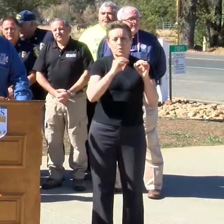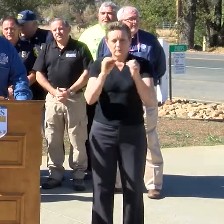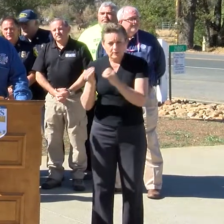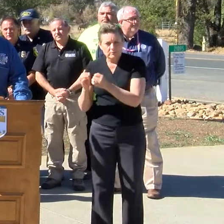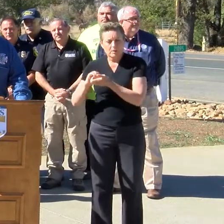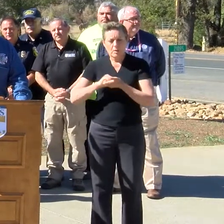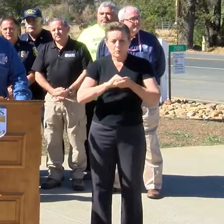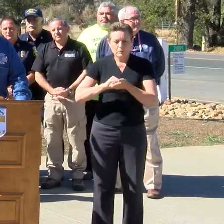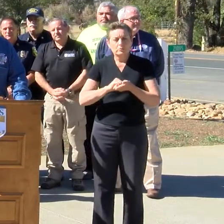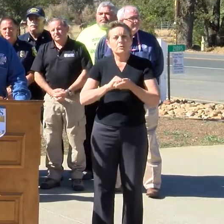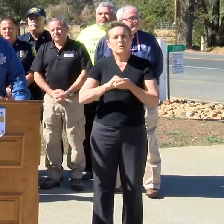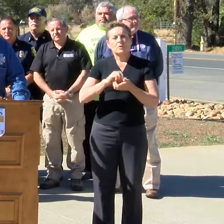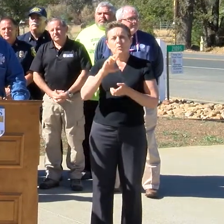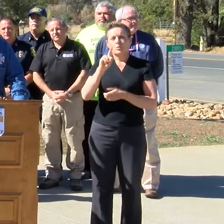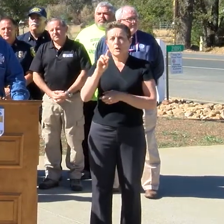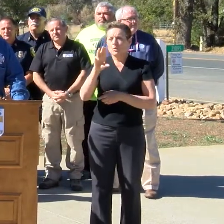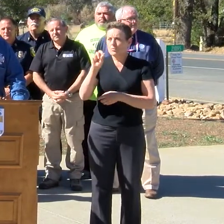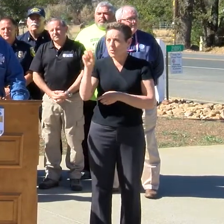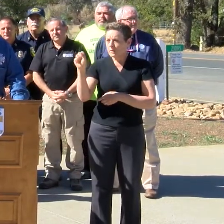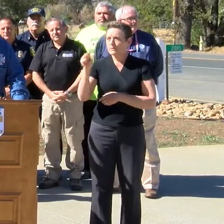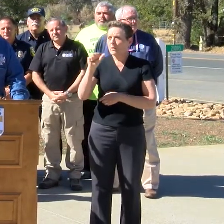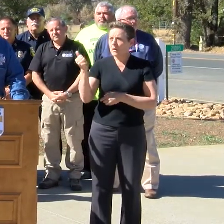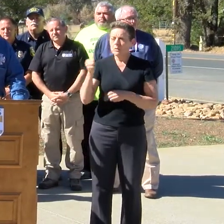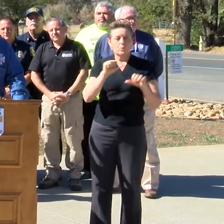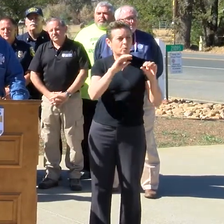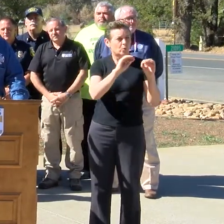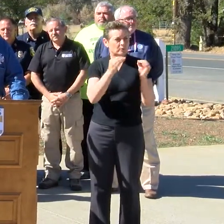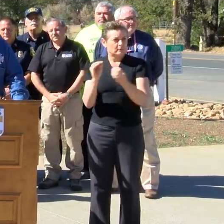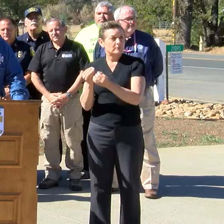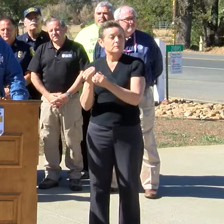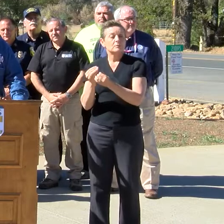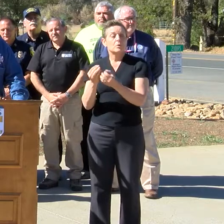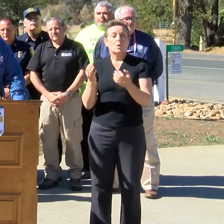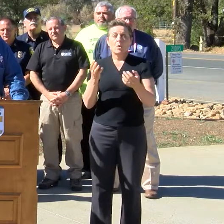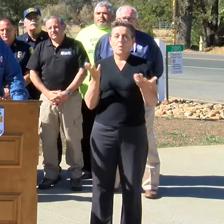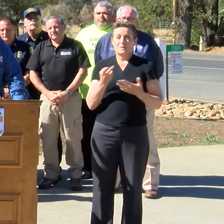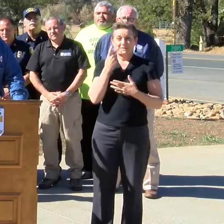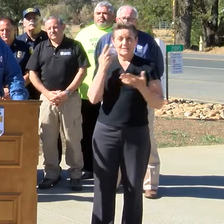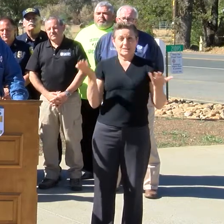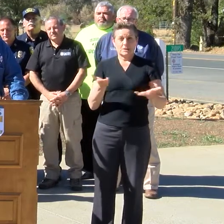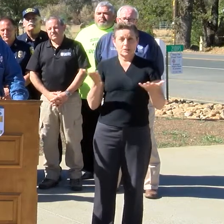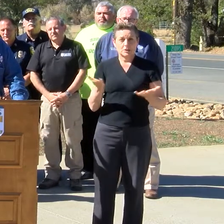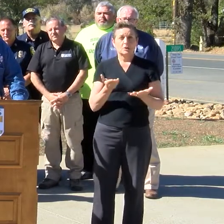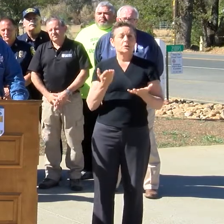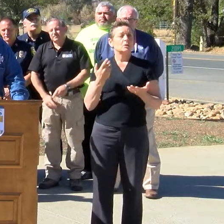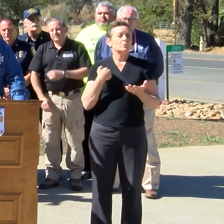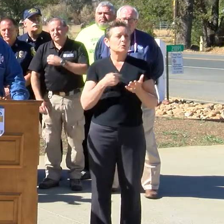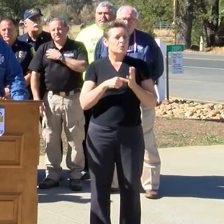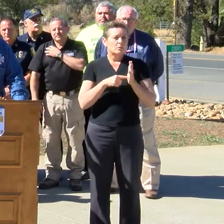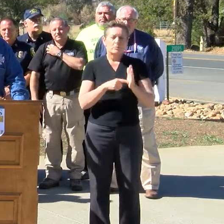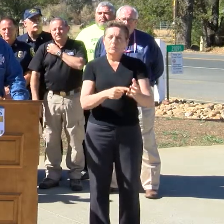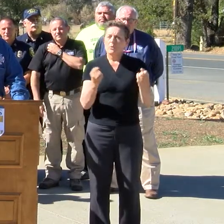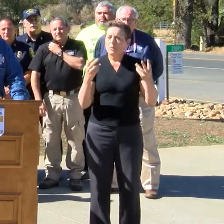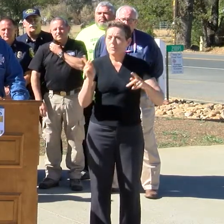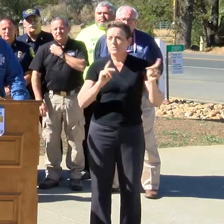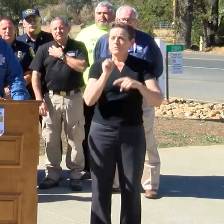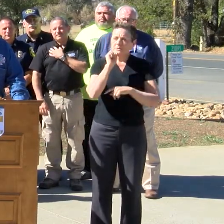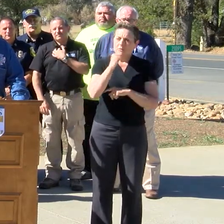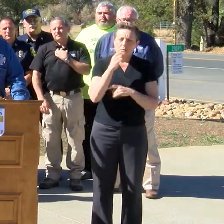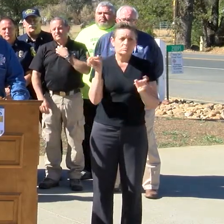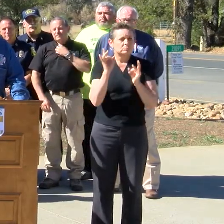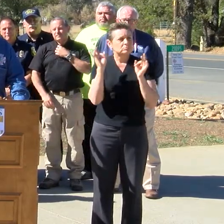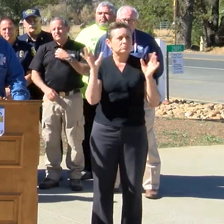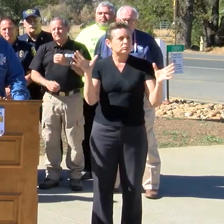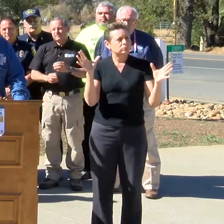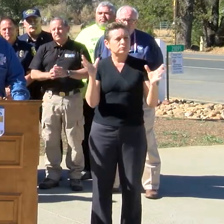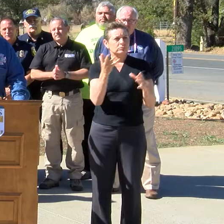Cross, all the other cooperators. And what we're saying from Southlake County, representing all of our citizens who have suffered such horrendous